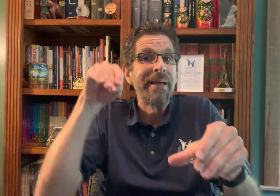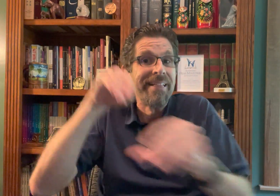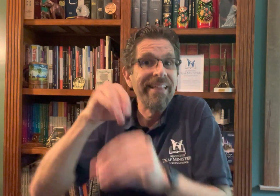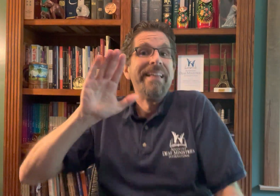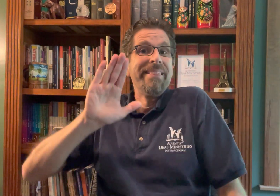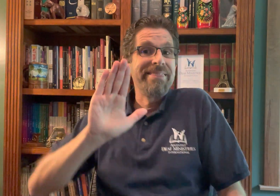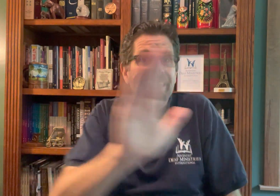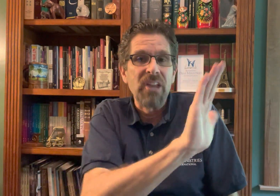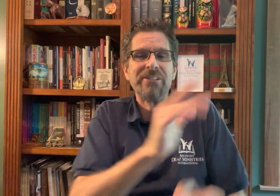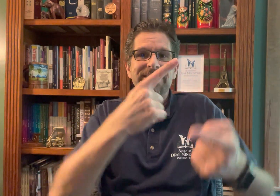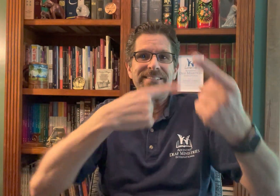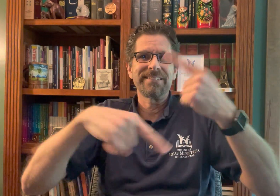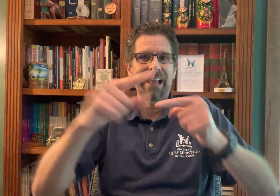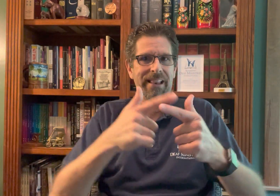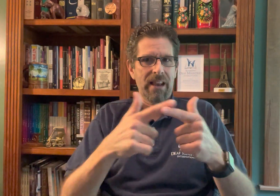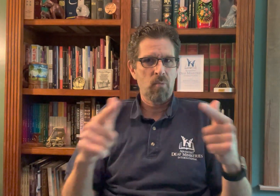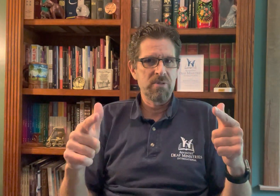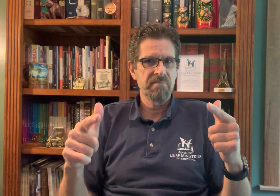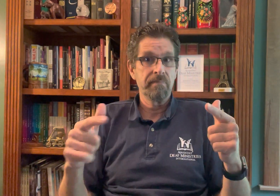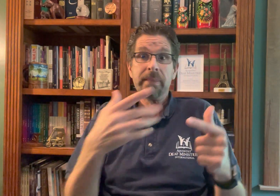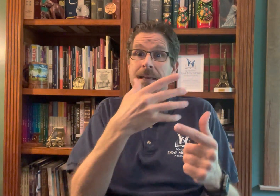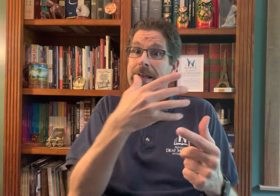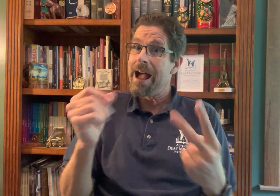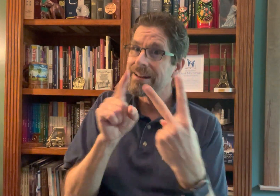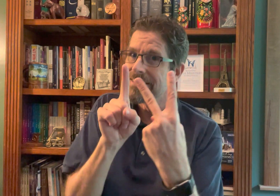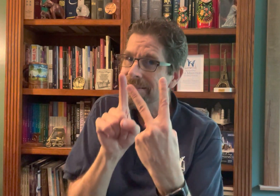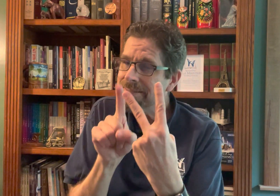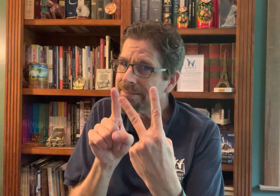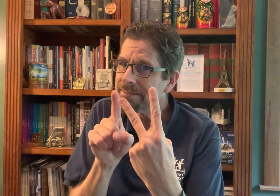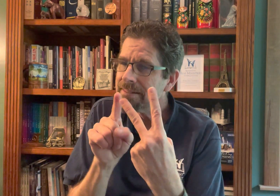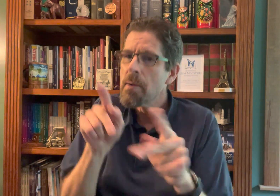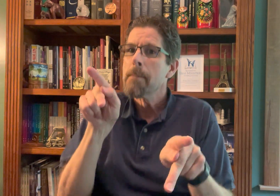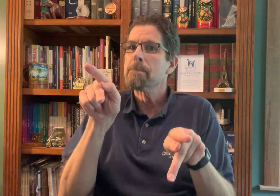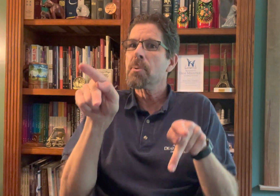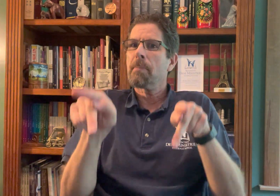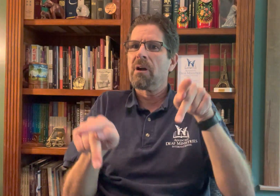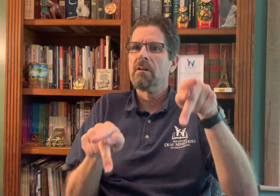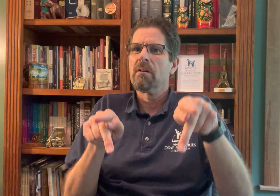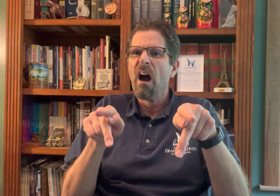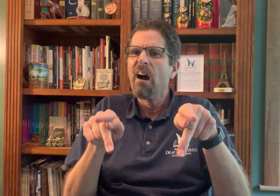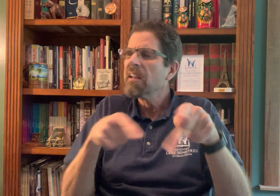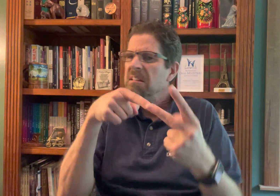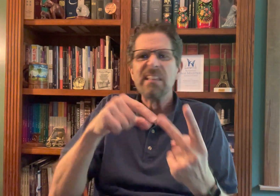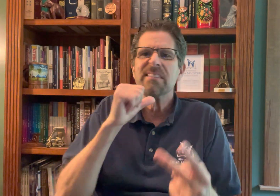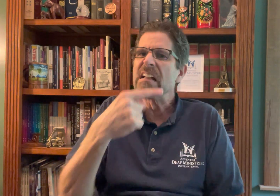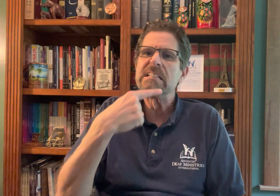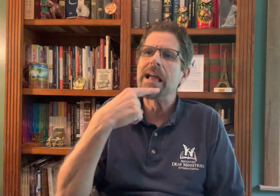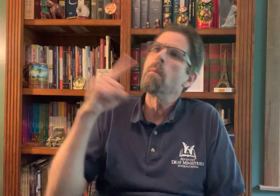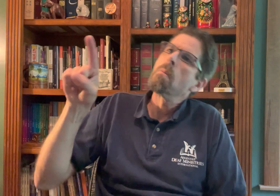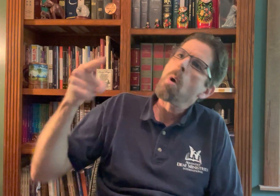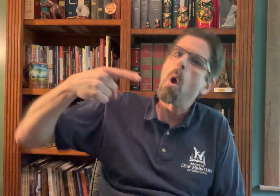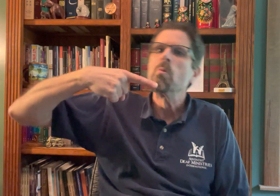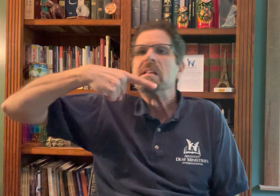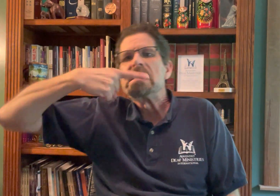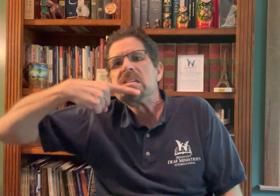is to be reached even to the deaf using their language, sign language. It also says people.